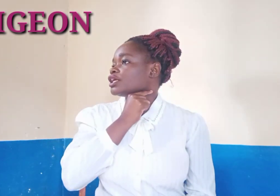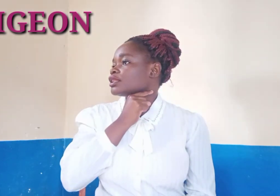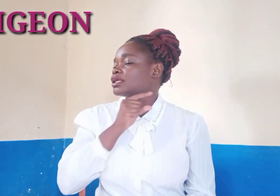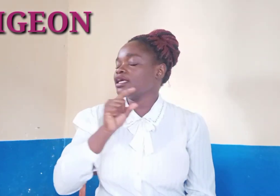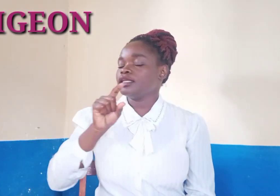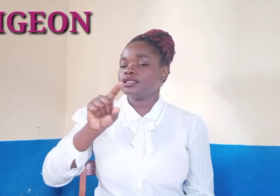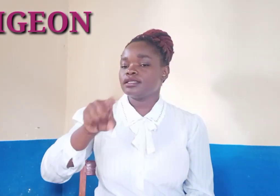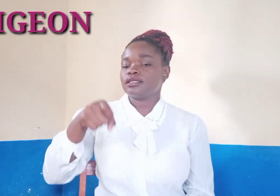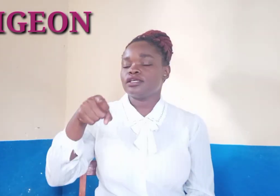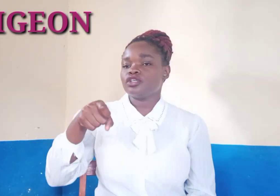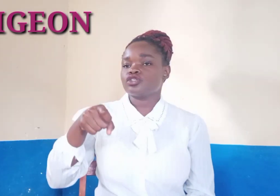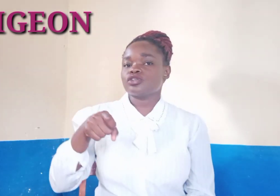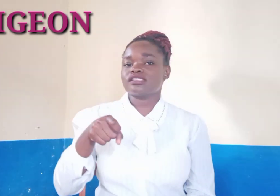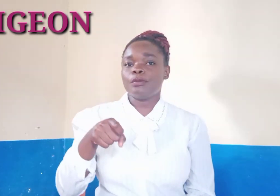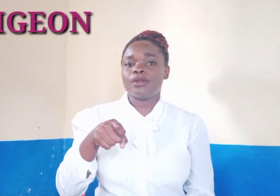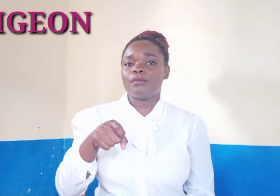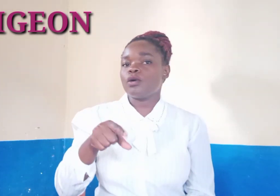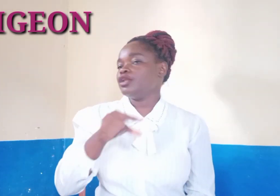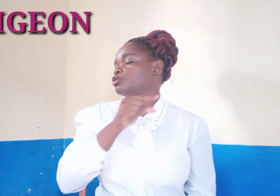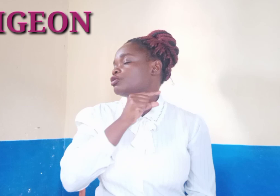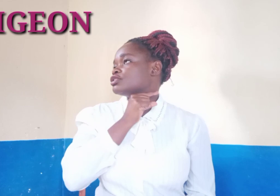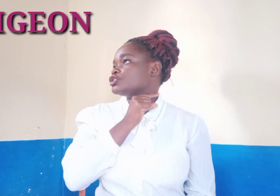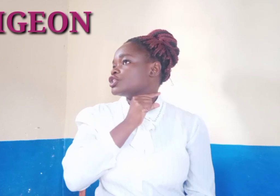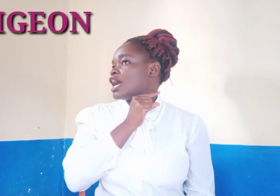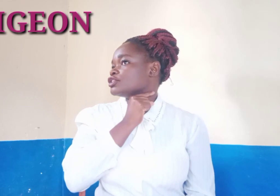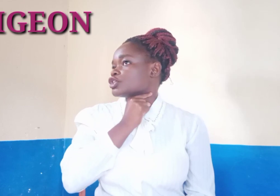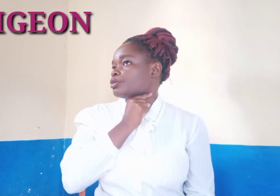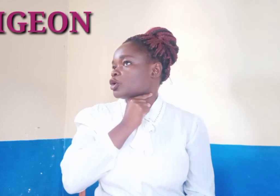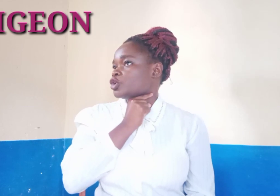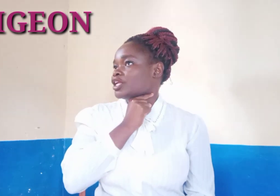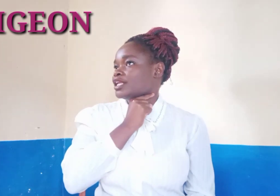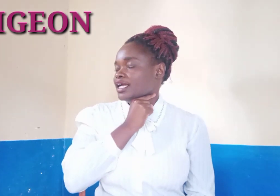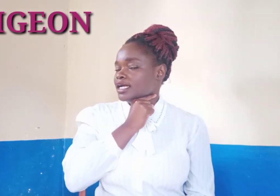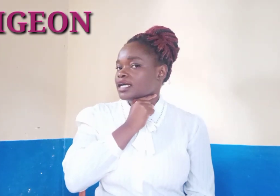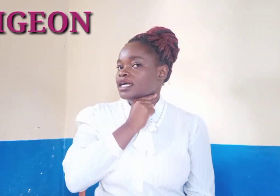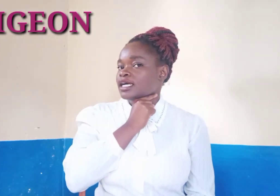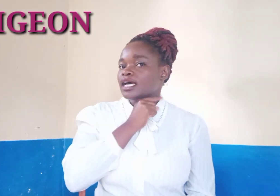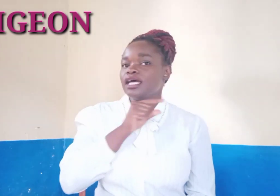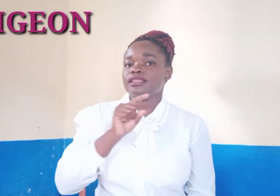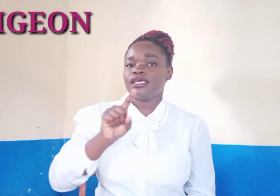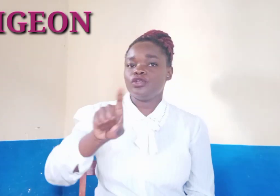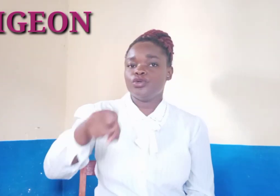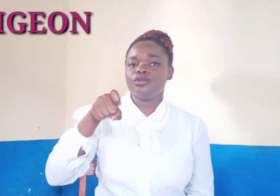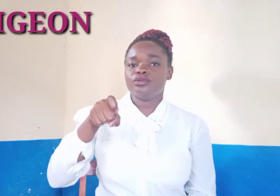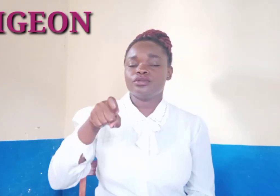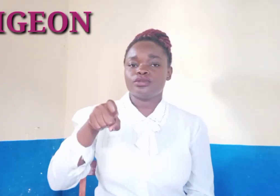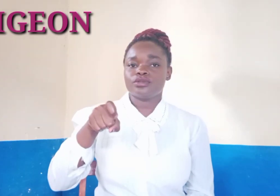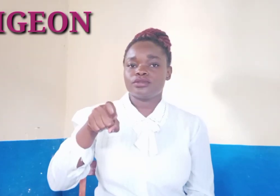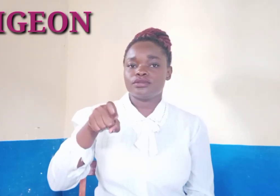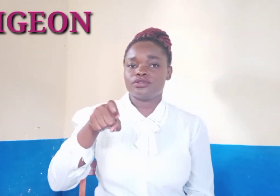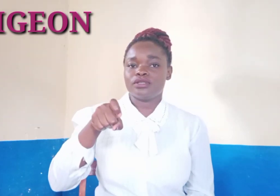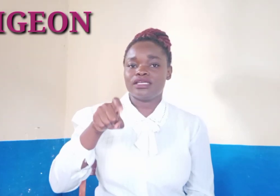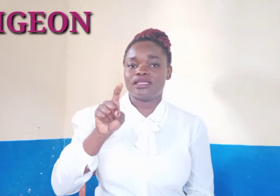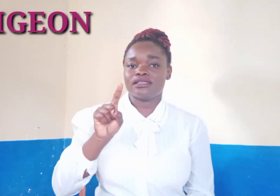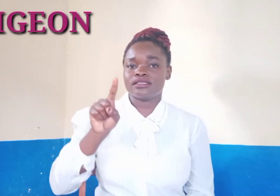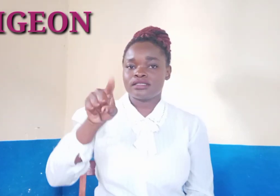neck then so step number one you put the g hand shape on your neck then you do like that